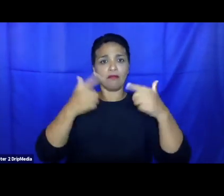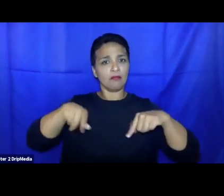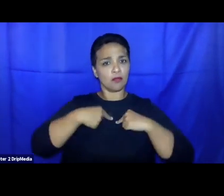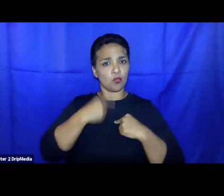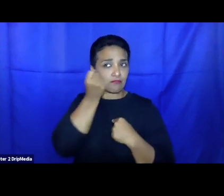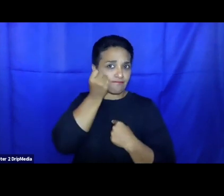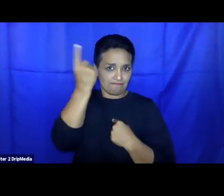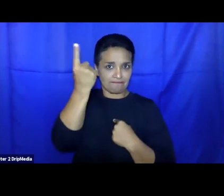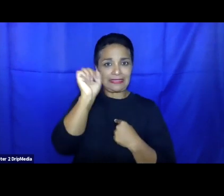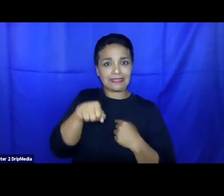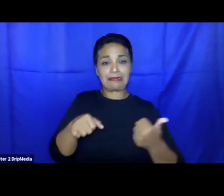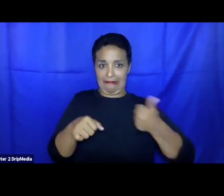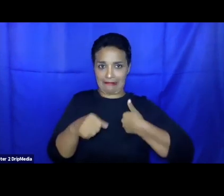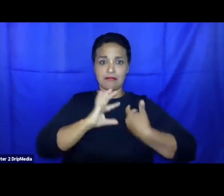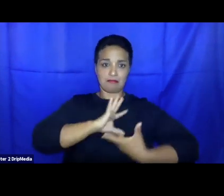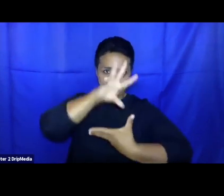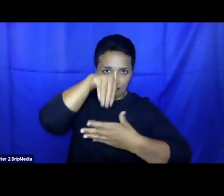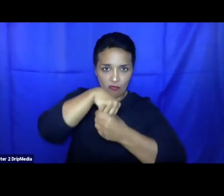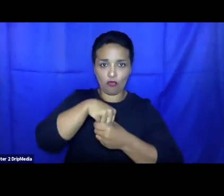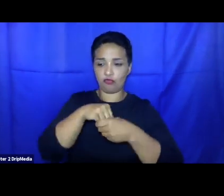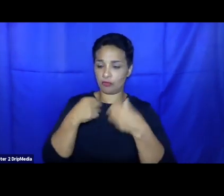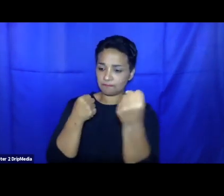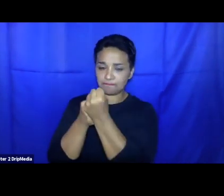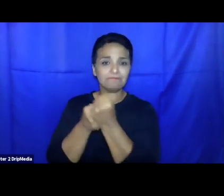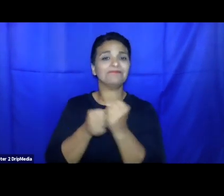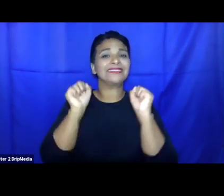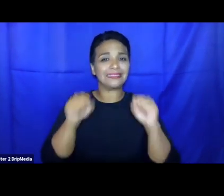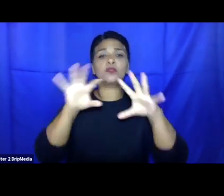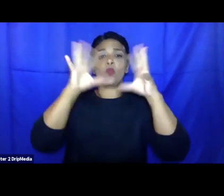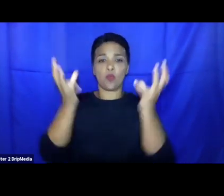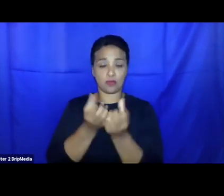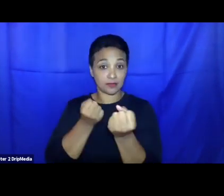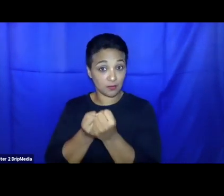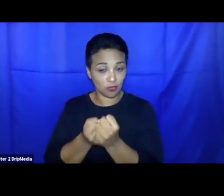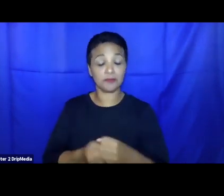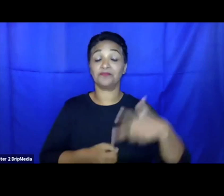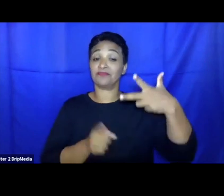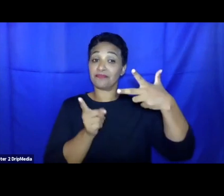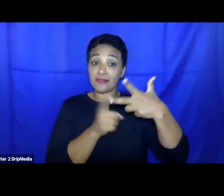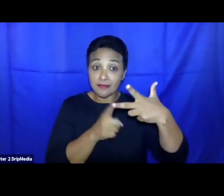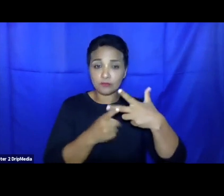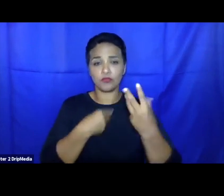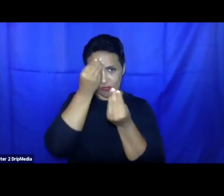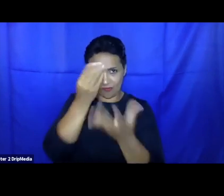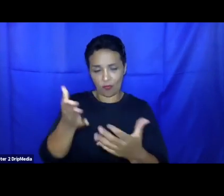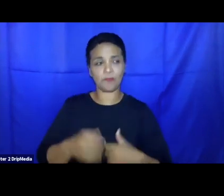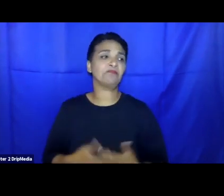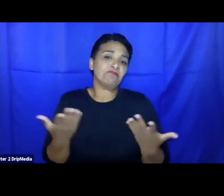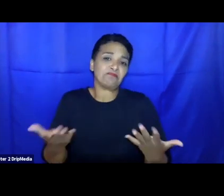engaged at that global level of solidarity. And finally, I'll just point out that Canada is what I have called a normative country of